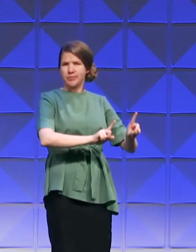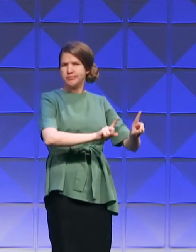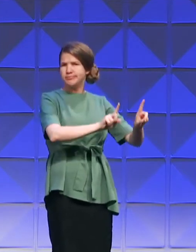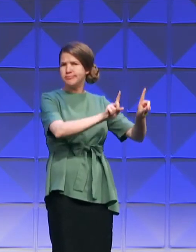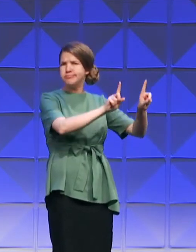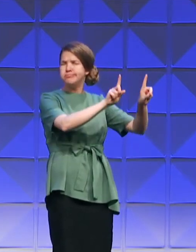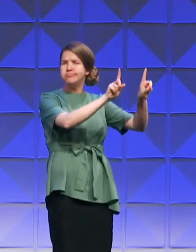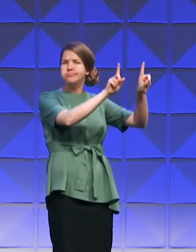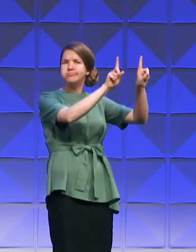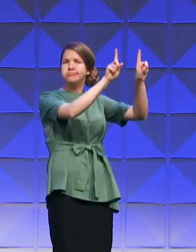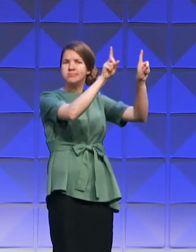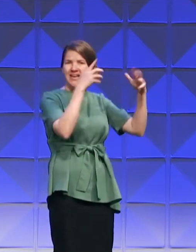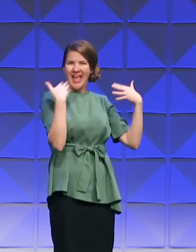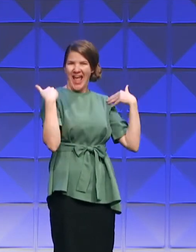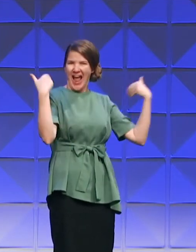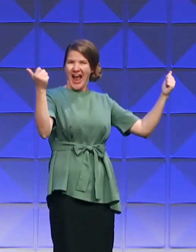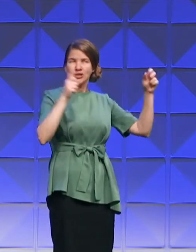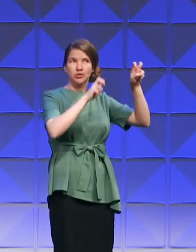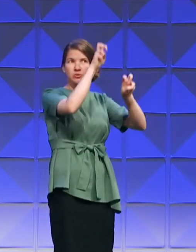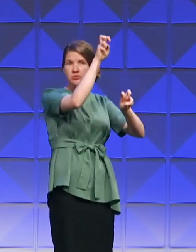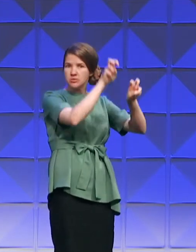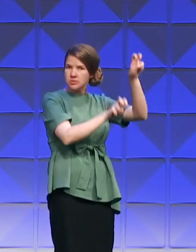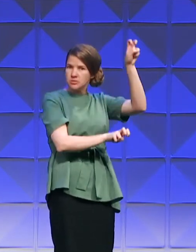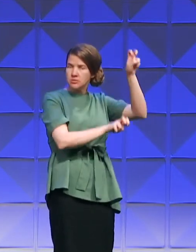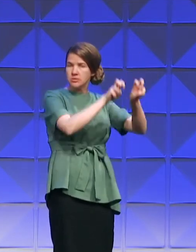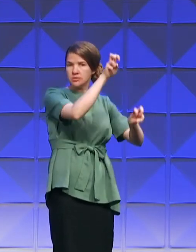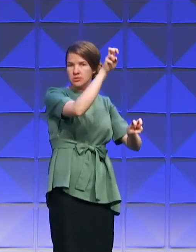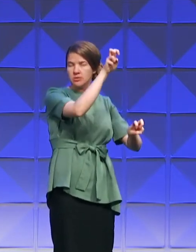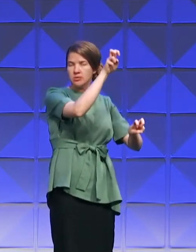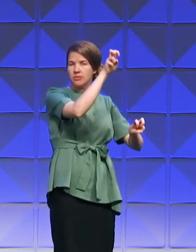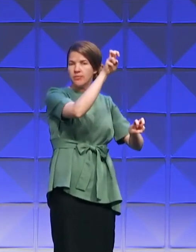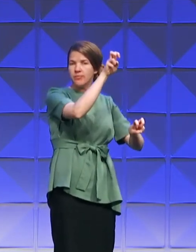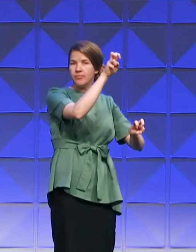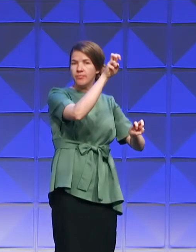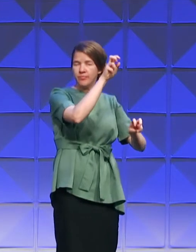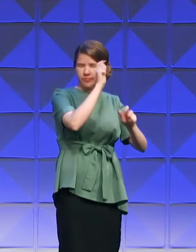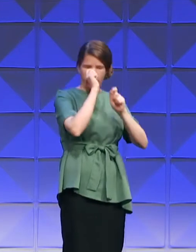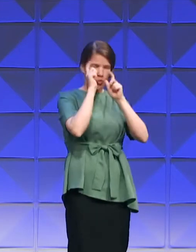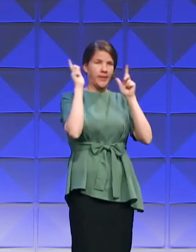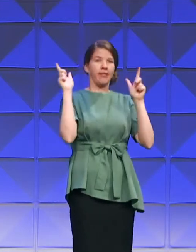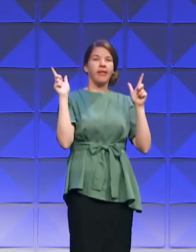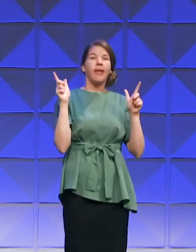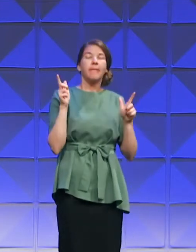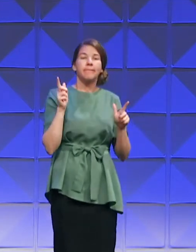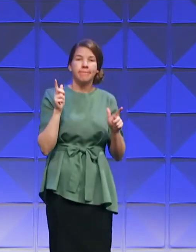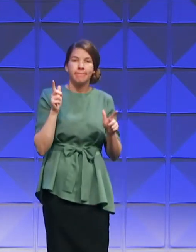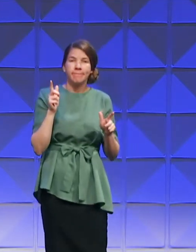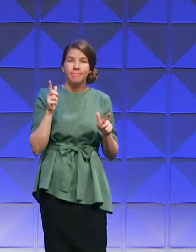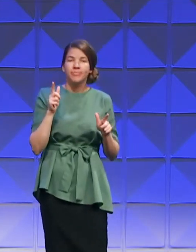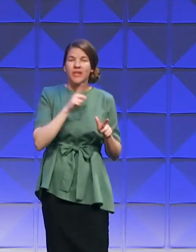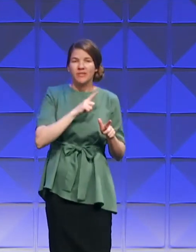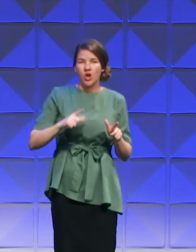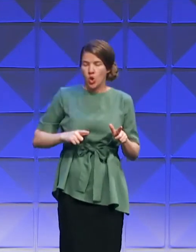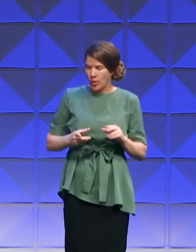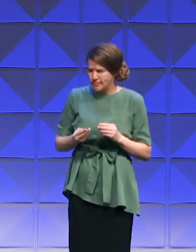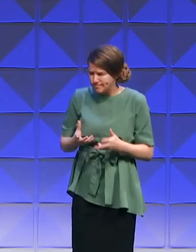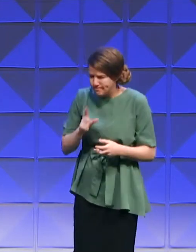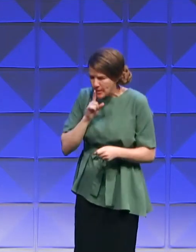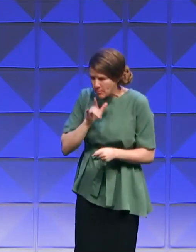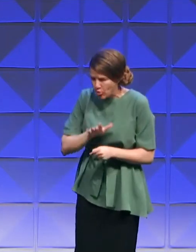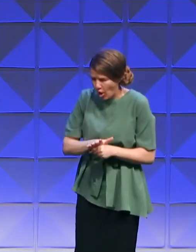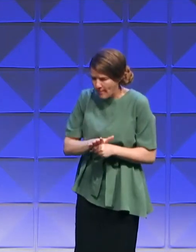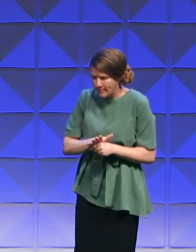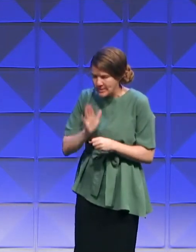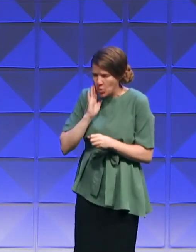angels are descending and ascending. And when he awakens, the Lord has given him a promise that he would keep